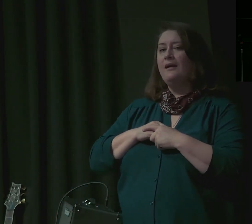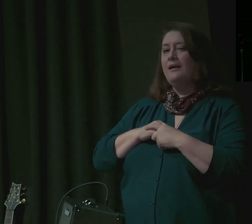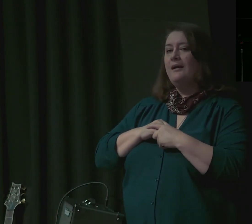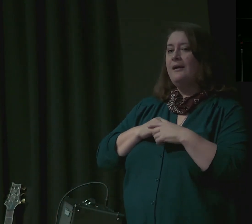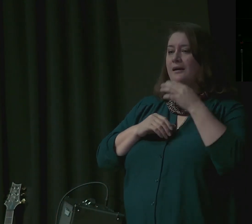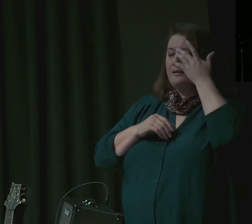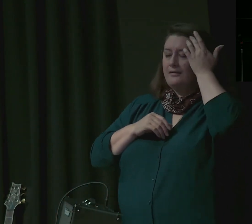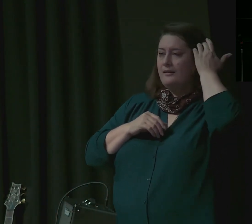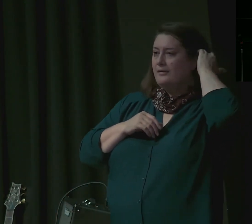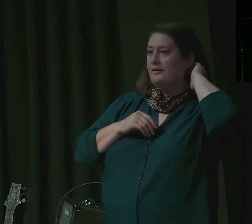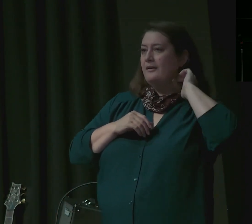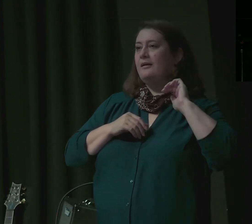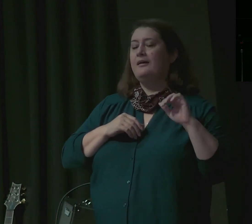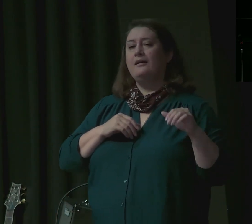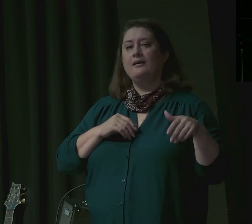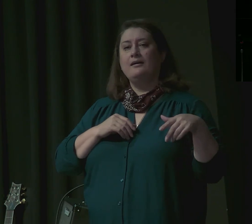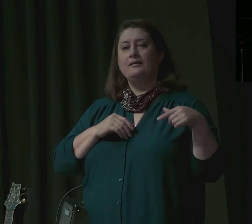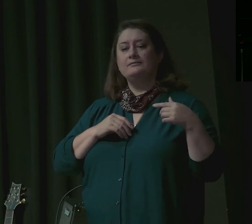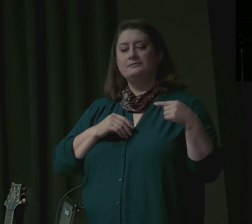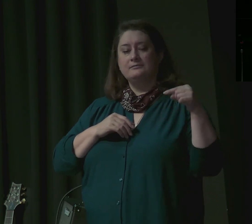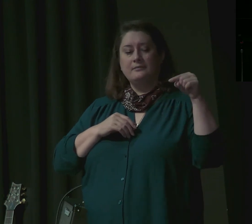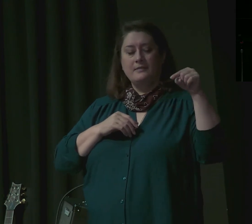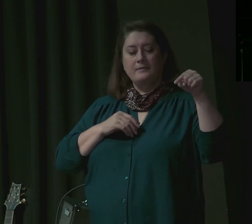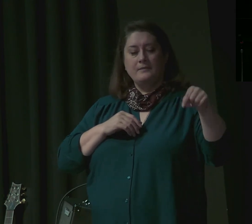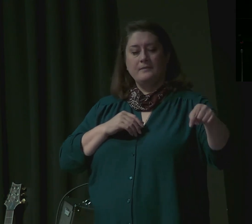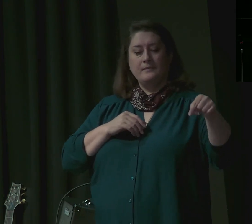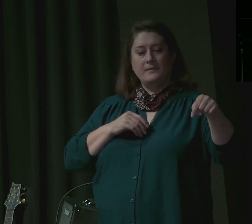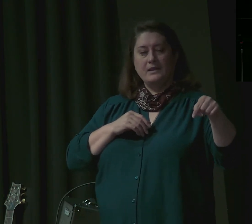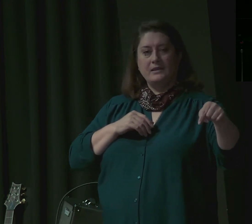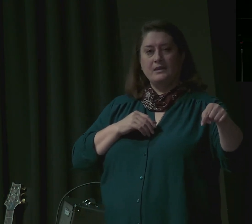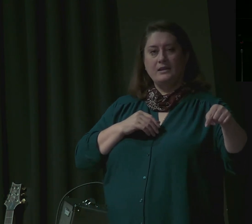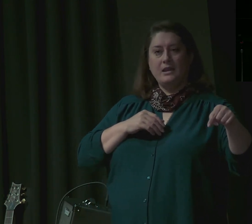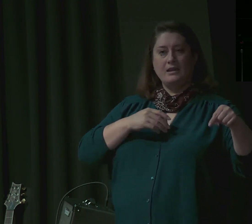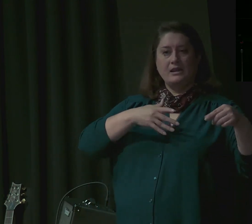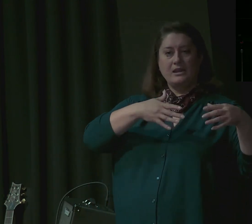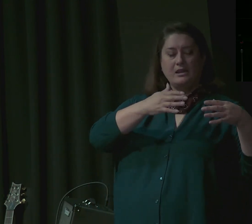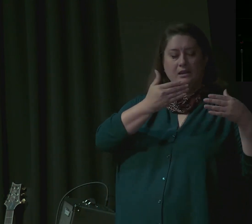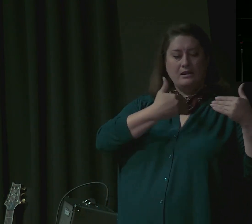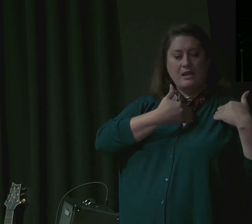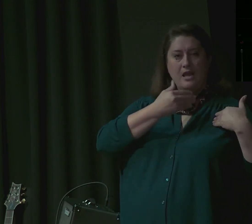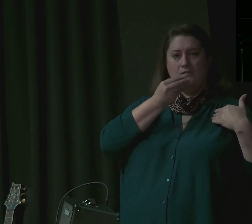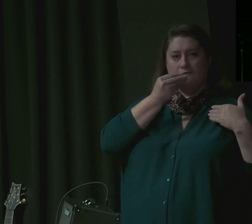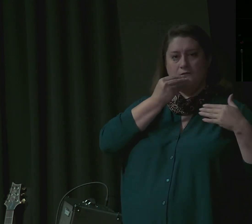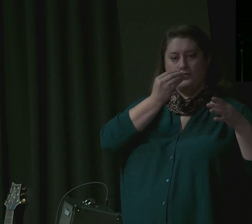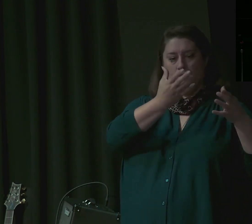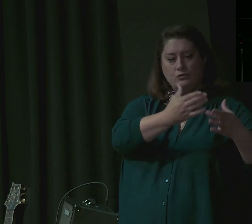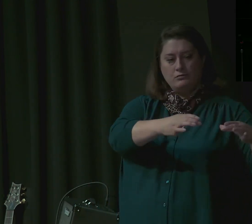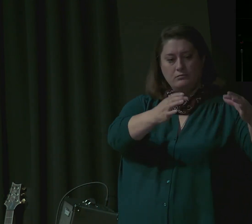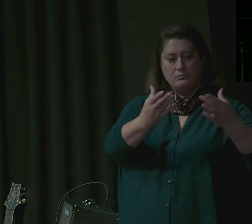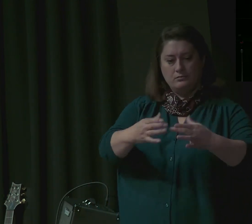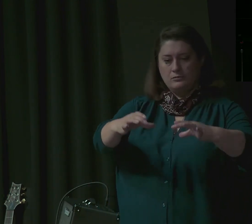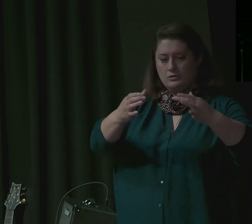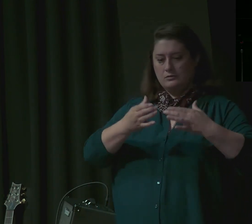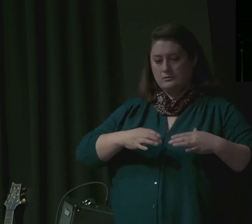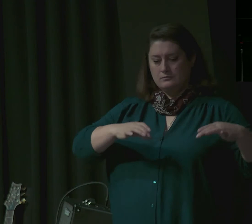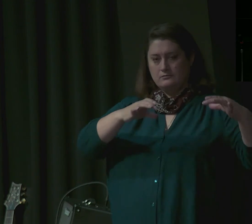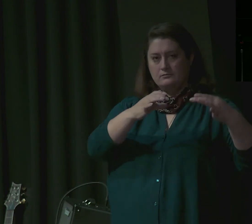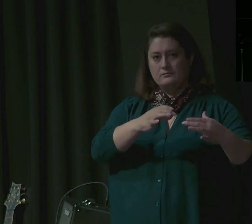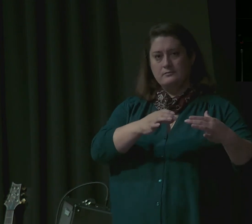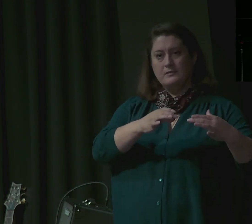And they drank and were merry with him. so to their amazement they are given